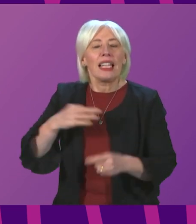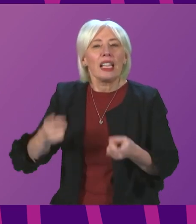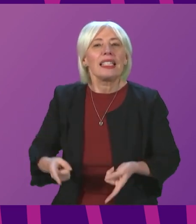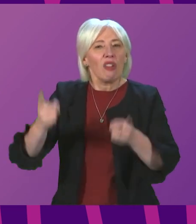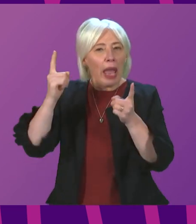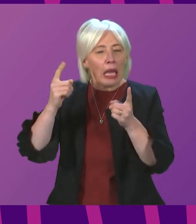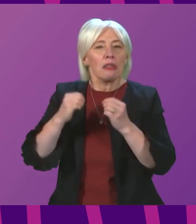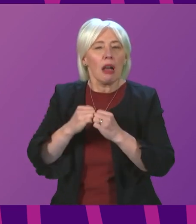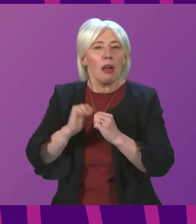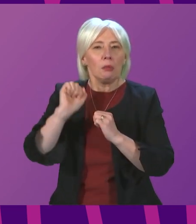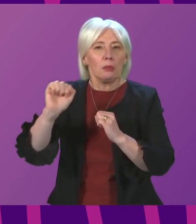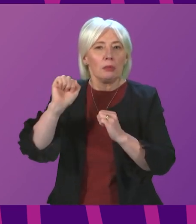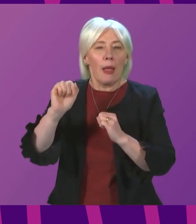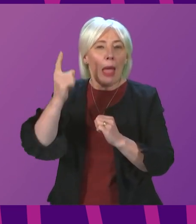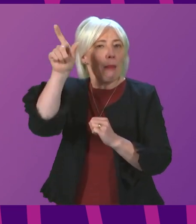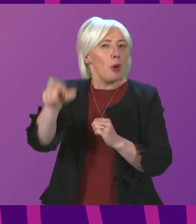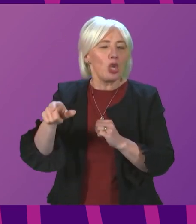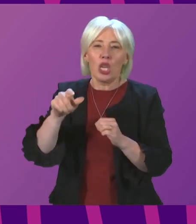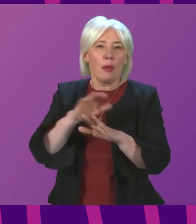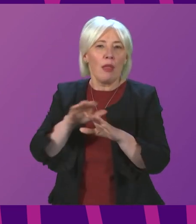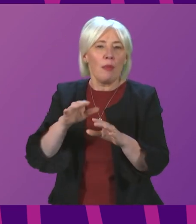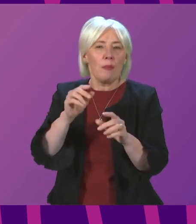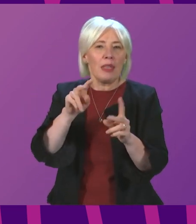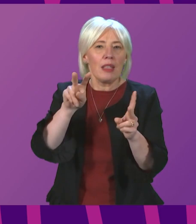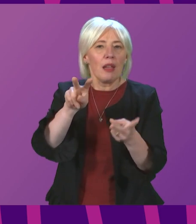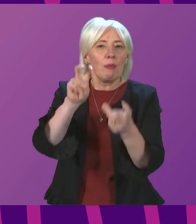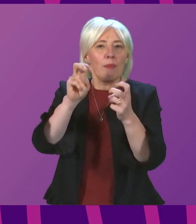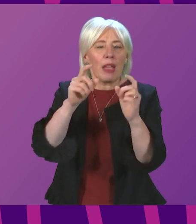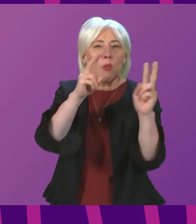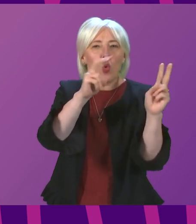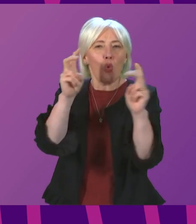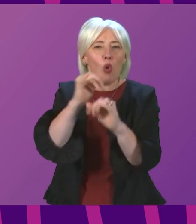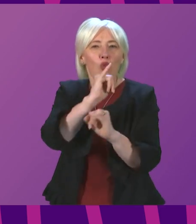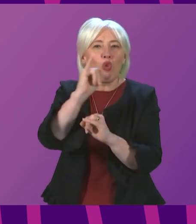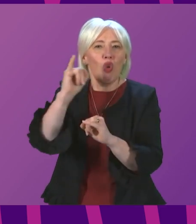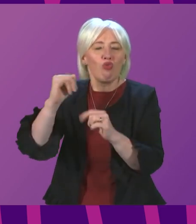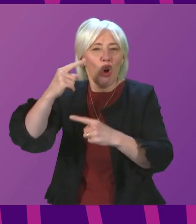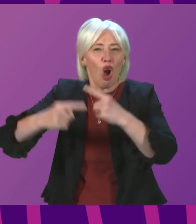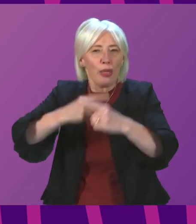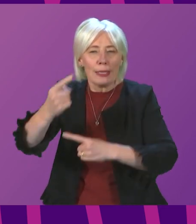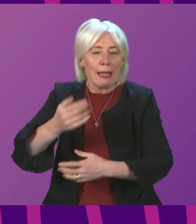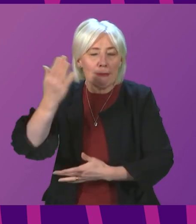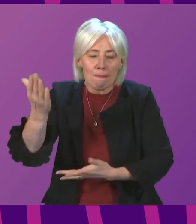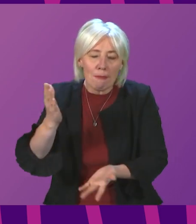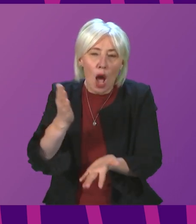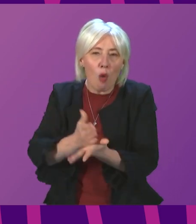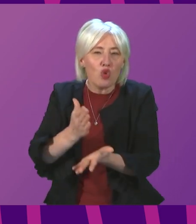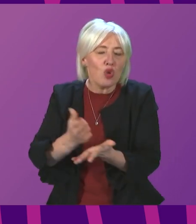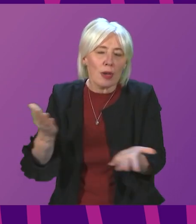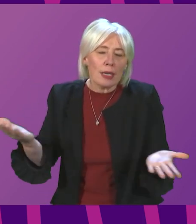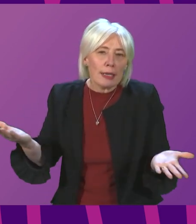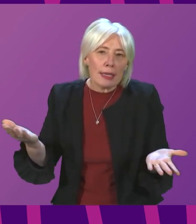the most misquoted person in Scotland at the moment, and I suspect this is the case in relation